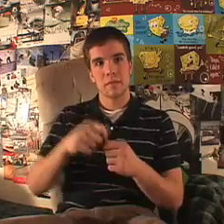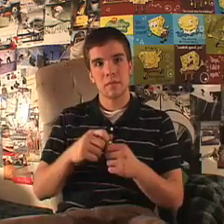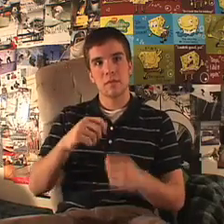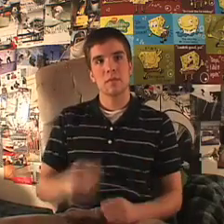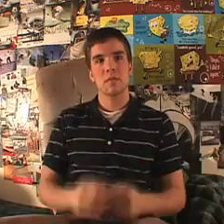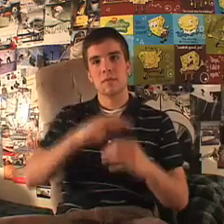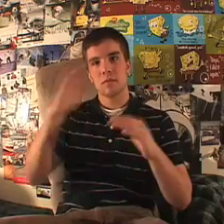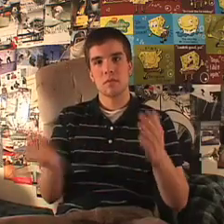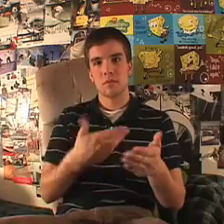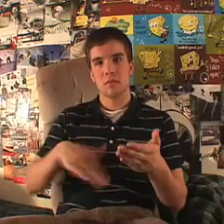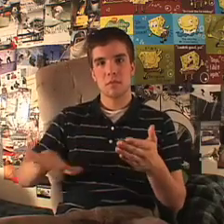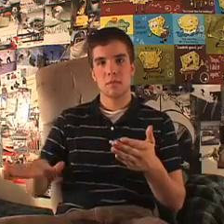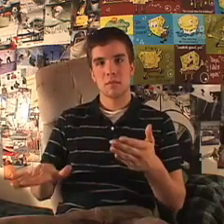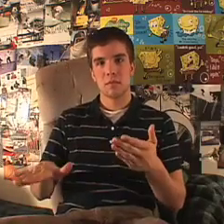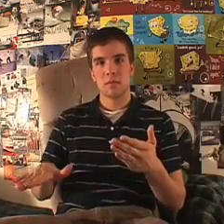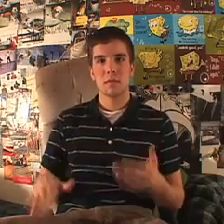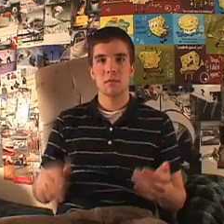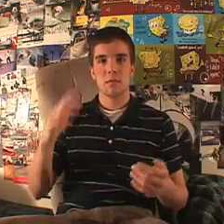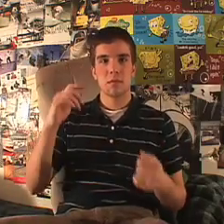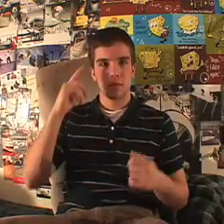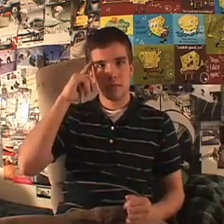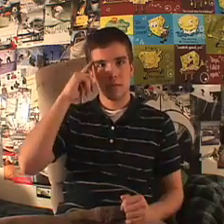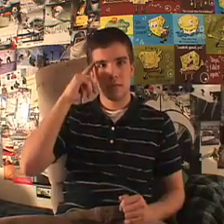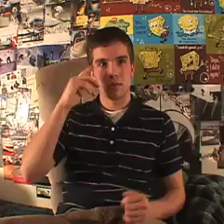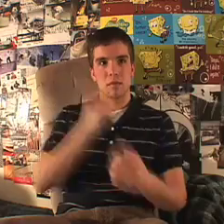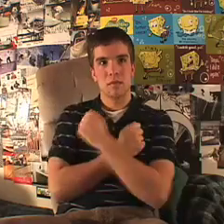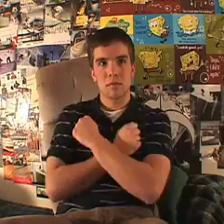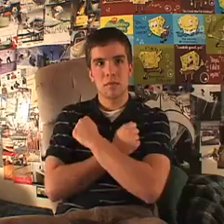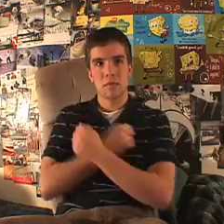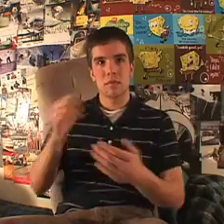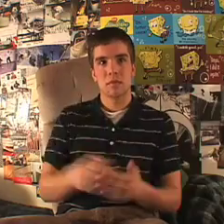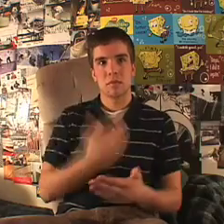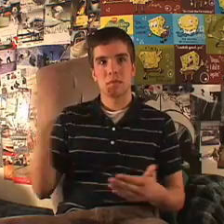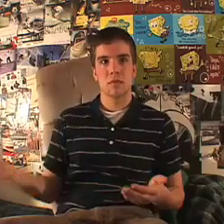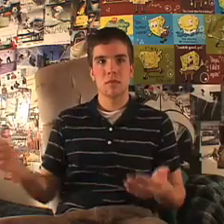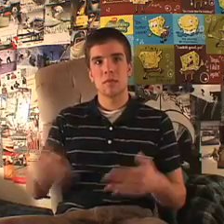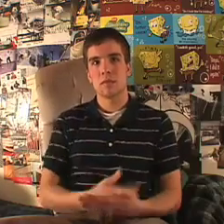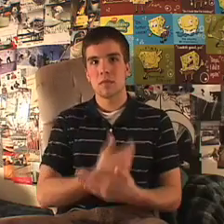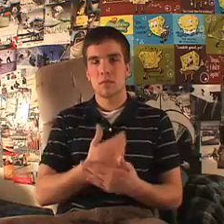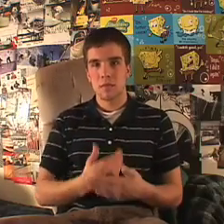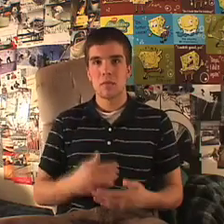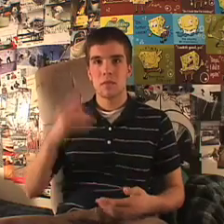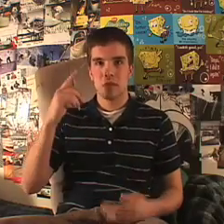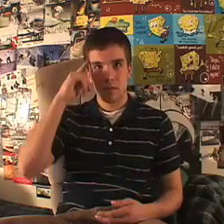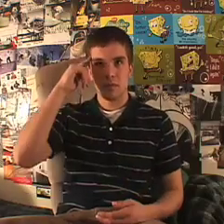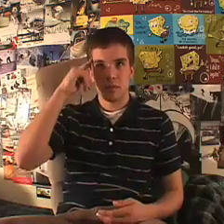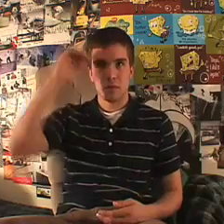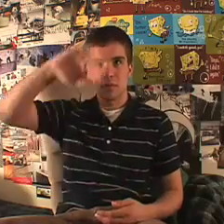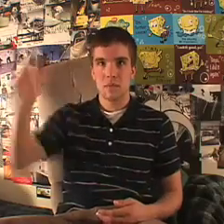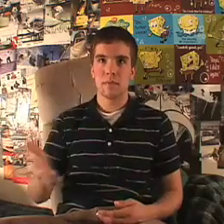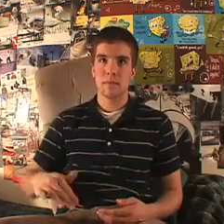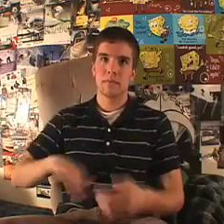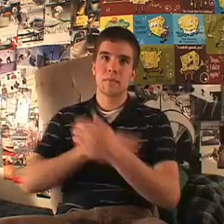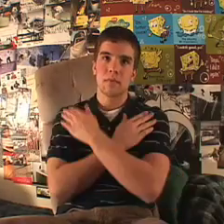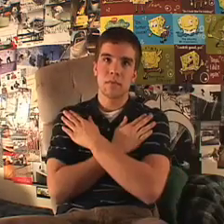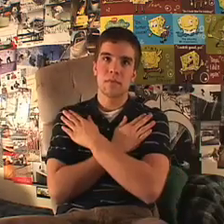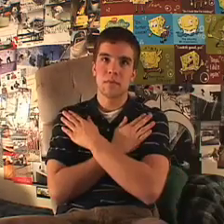lose their meaning When I think of love as something new Oh, I know I'll never lose affection